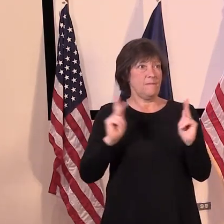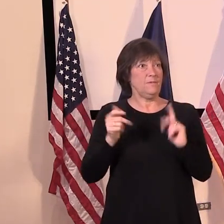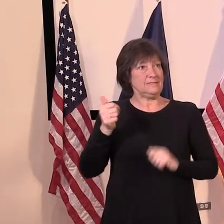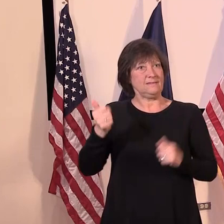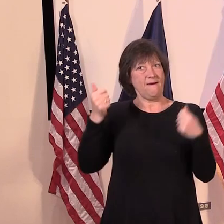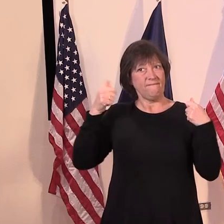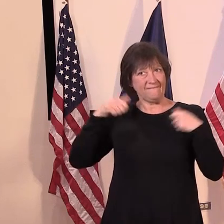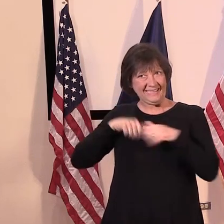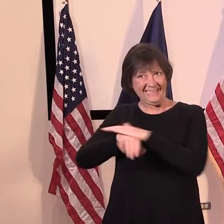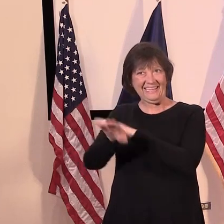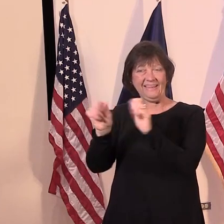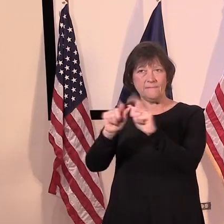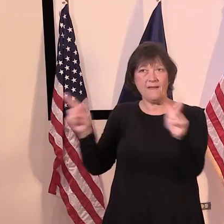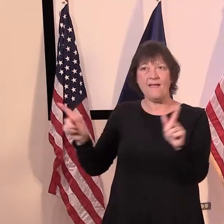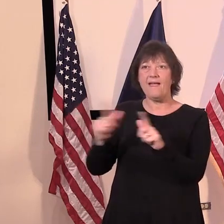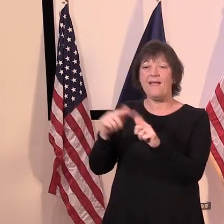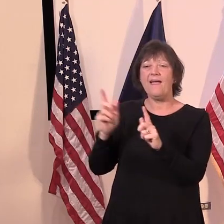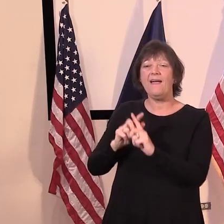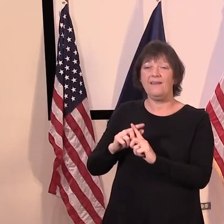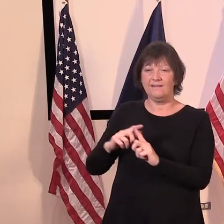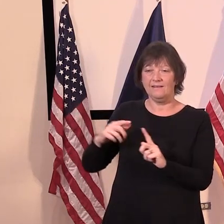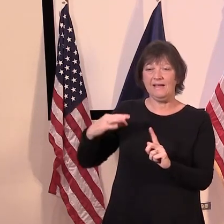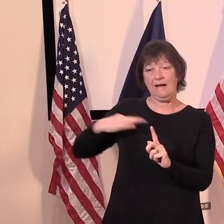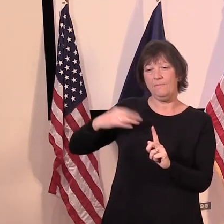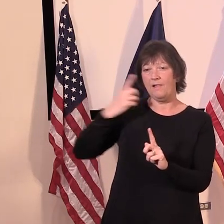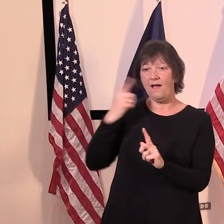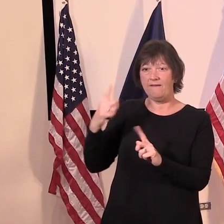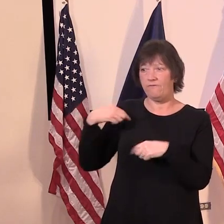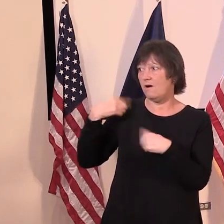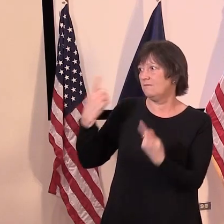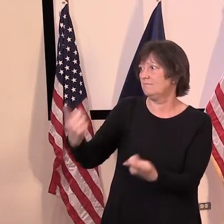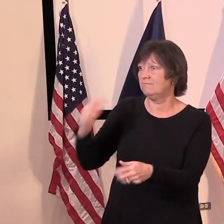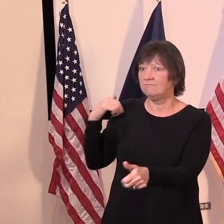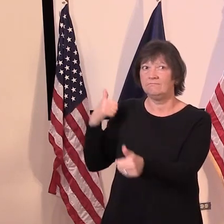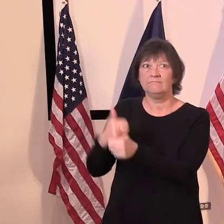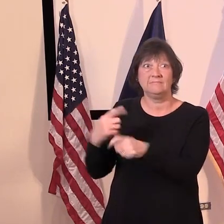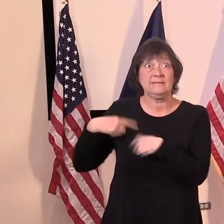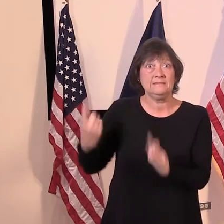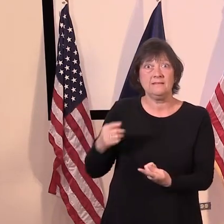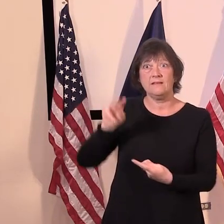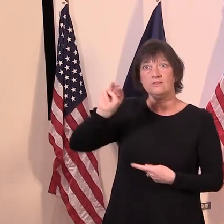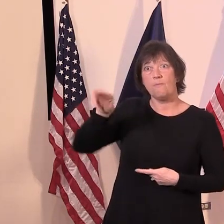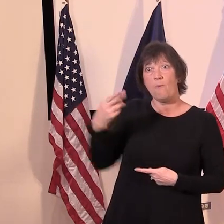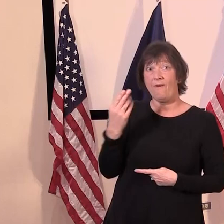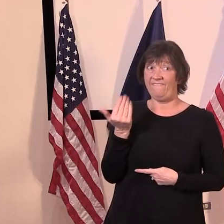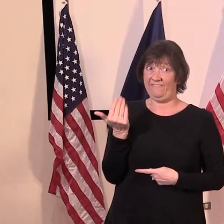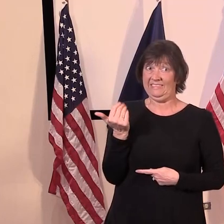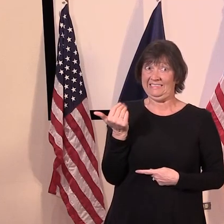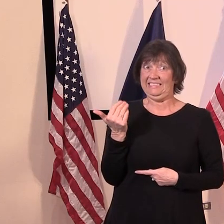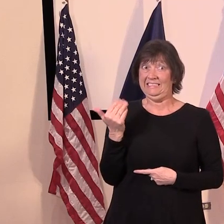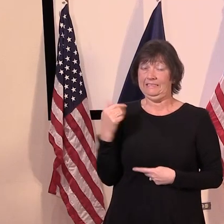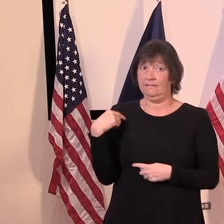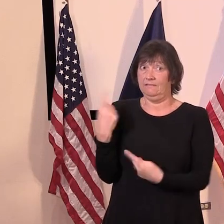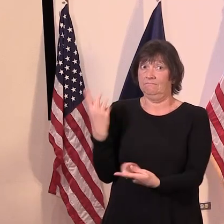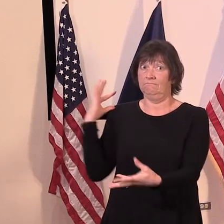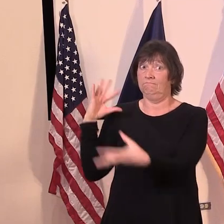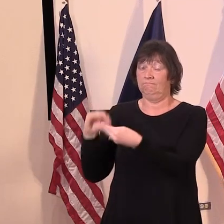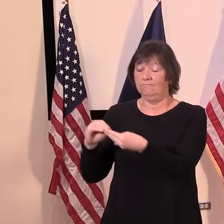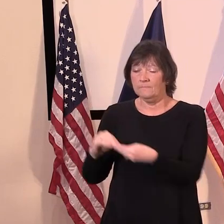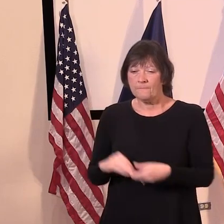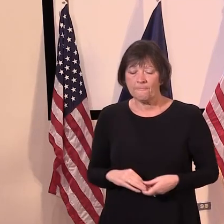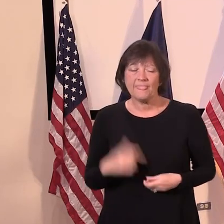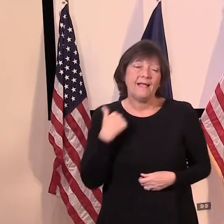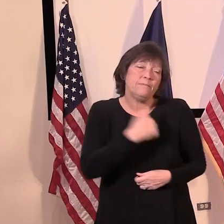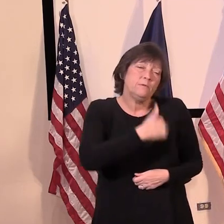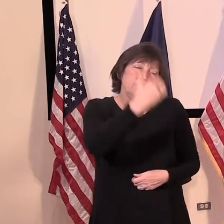in and file for back weeks back to March 15th. Um, in terms of the phone calls, um, certainly we knew there would